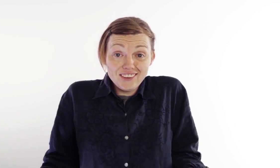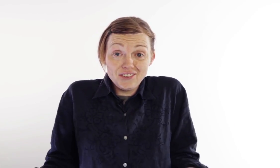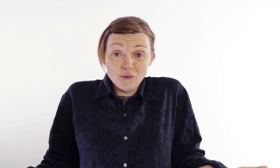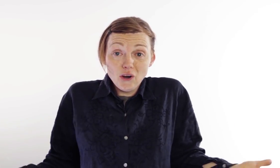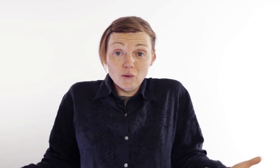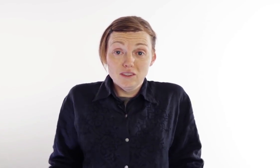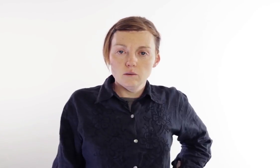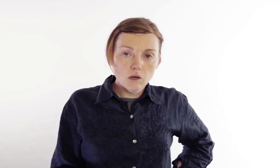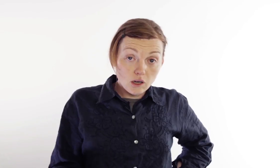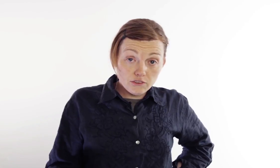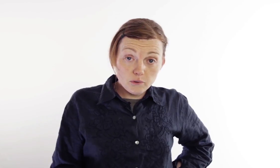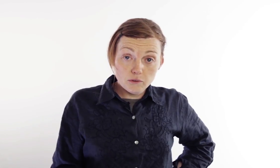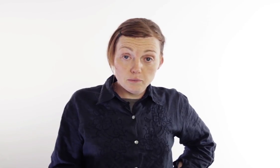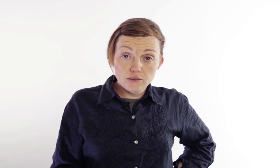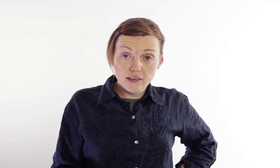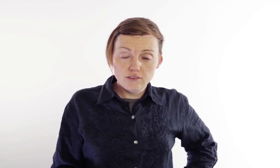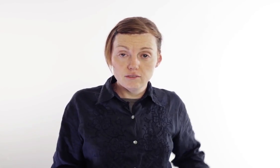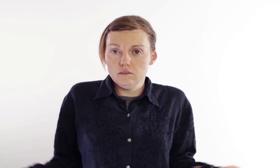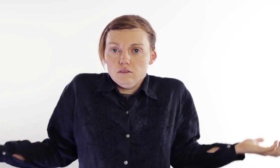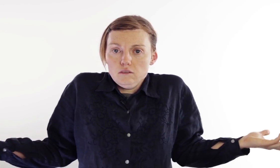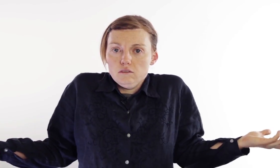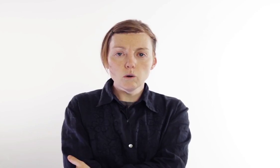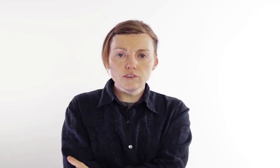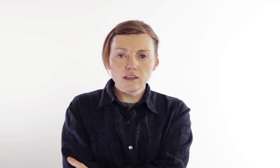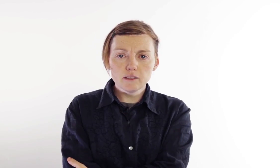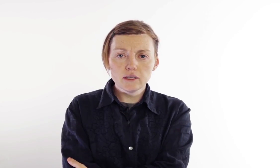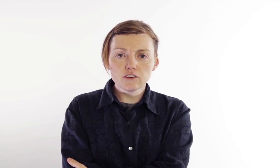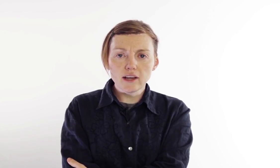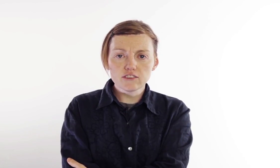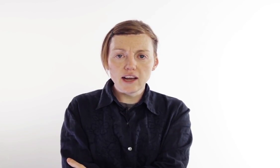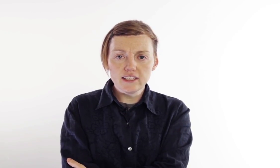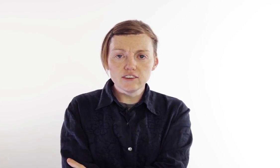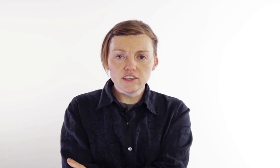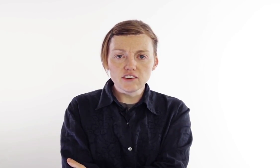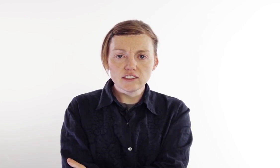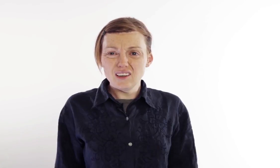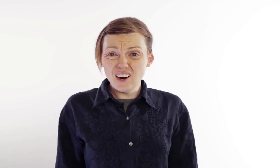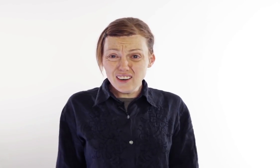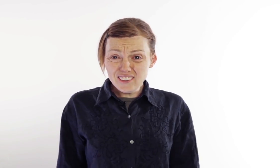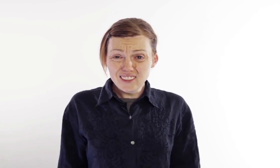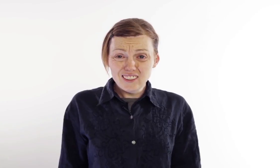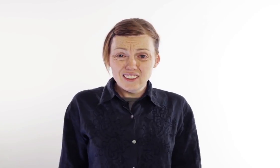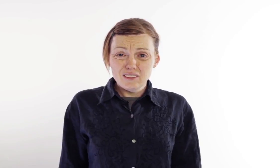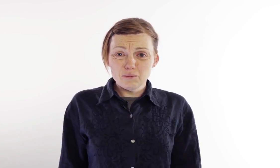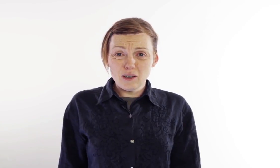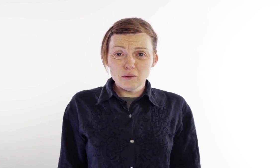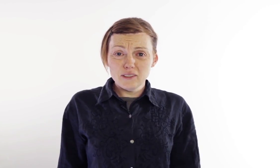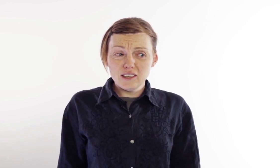just don't know. What causes people to be trans? I don't What's it like being a trans guy in Indonesia? Hard? Probably